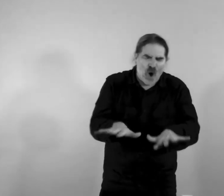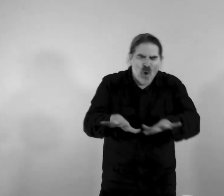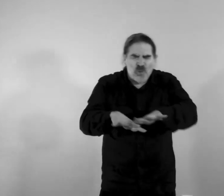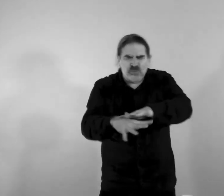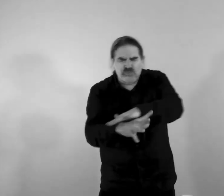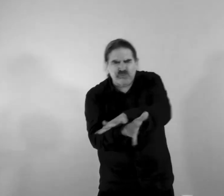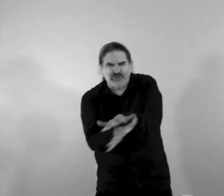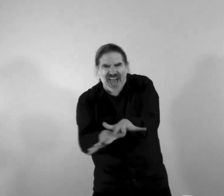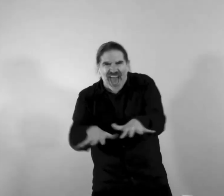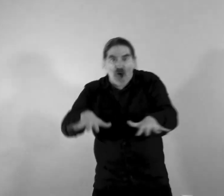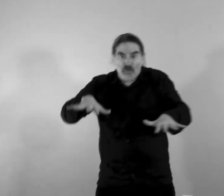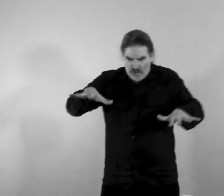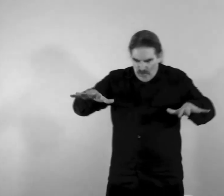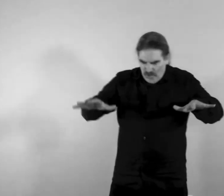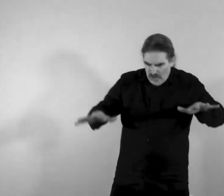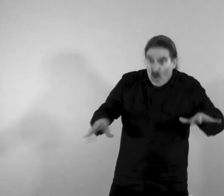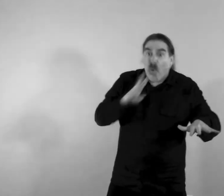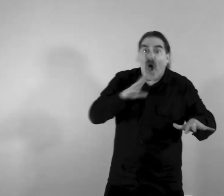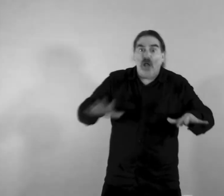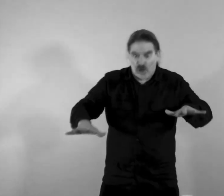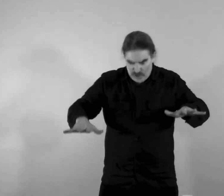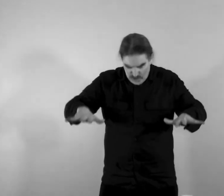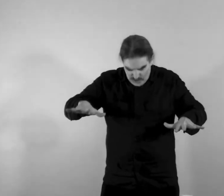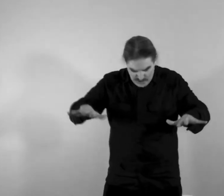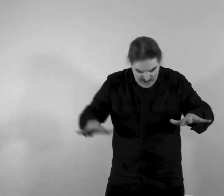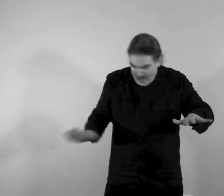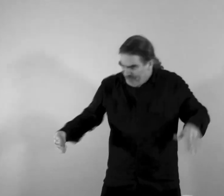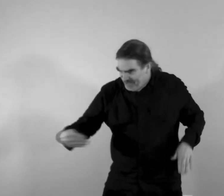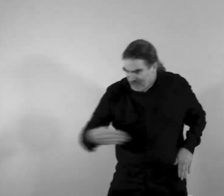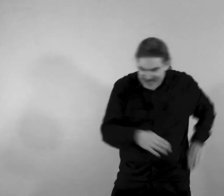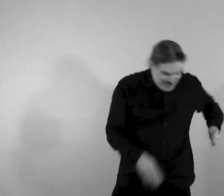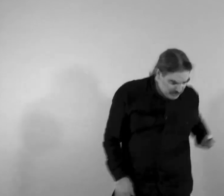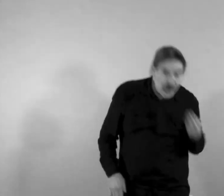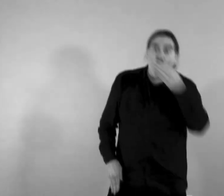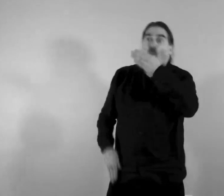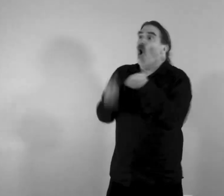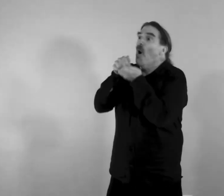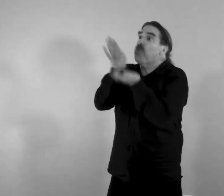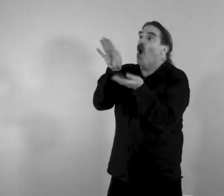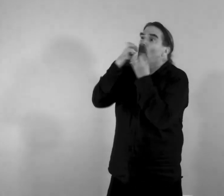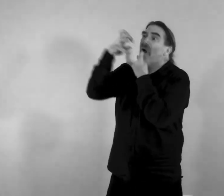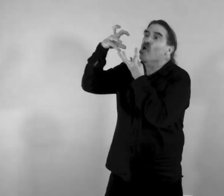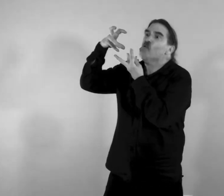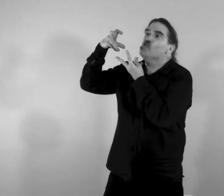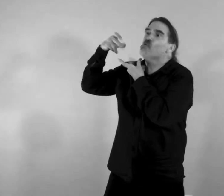to the sea a fish blows fog